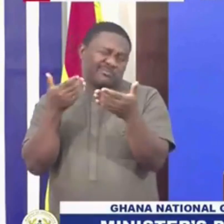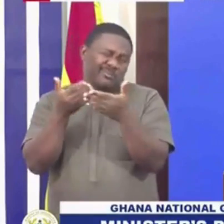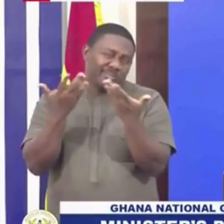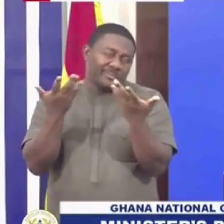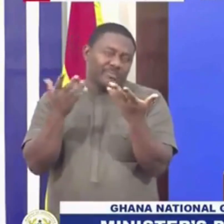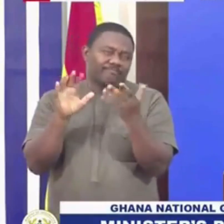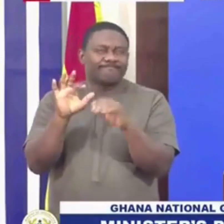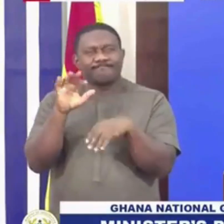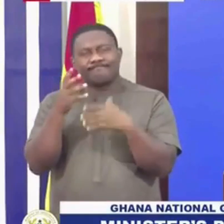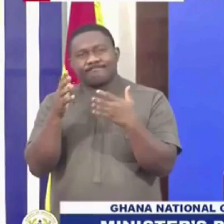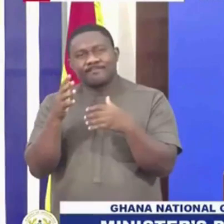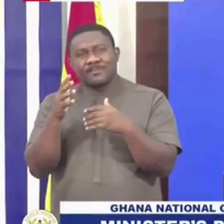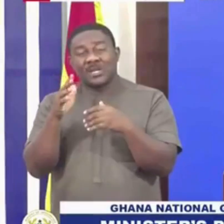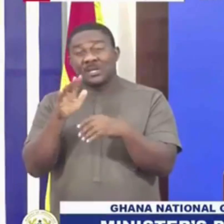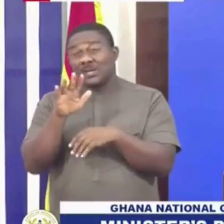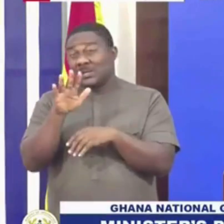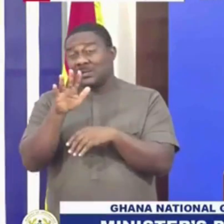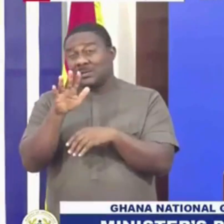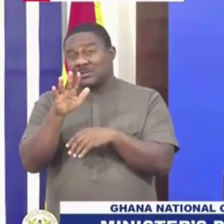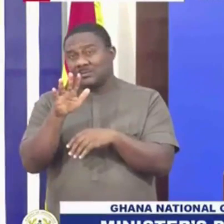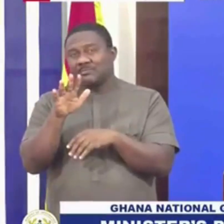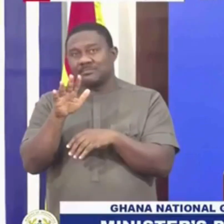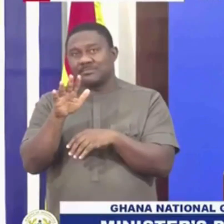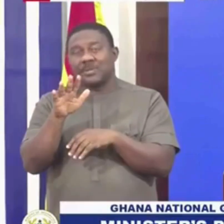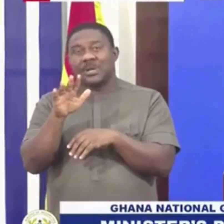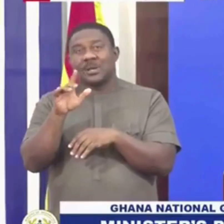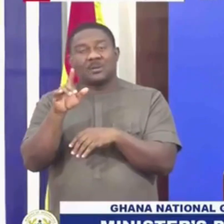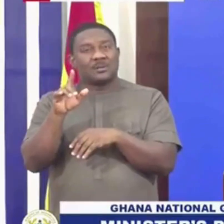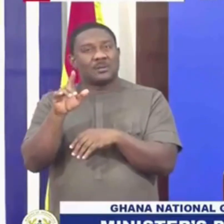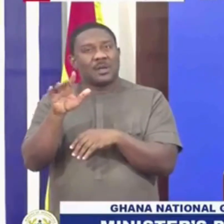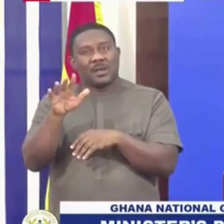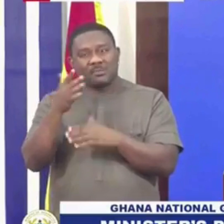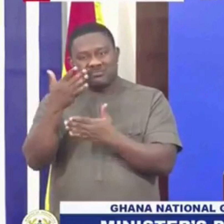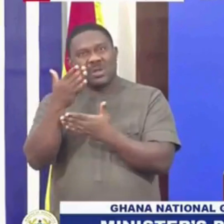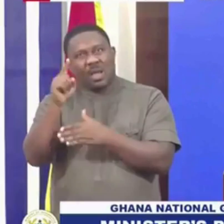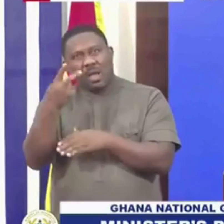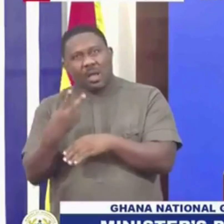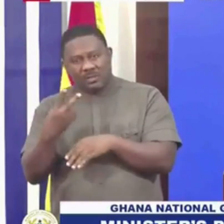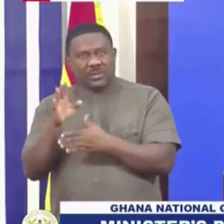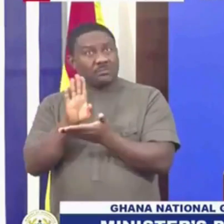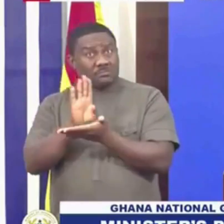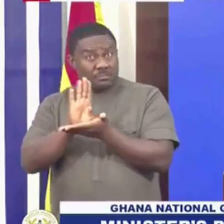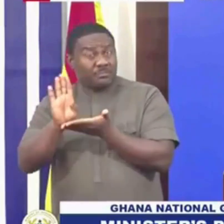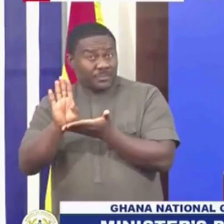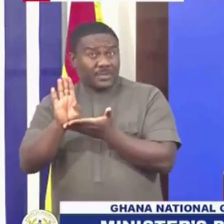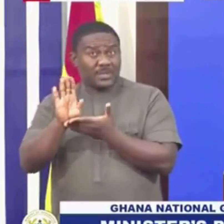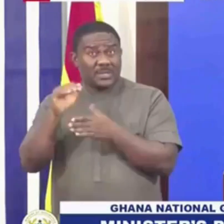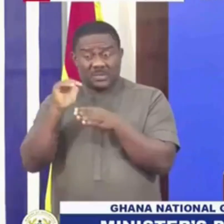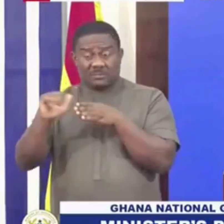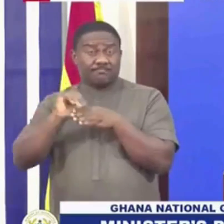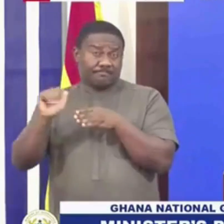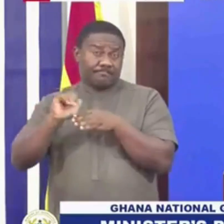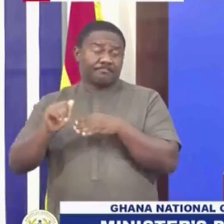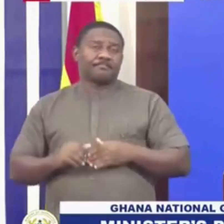half a billion cities in terms of. So we take that seriously, our corporate social responsibility.